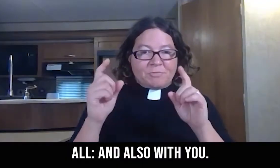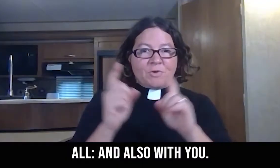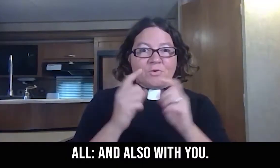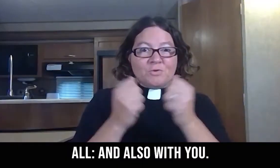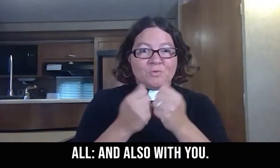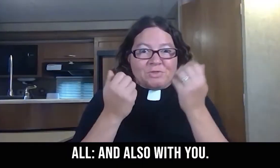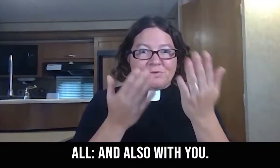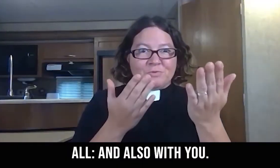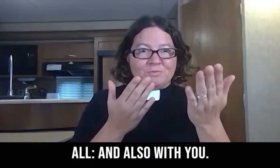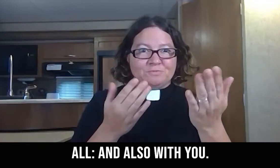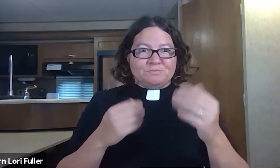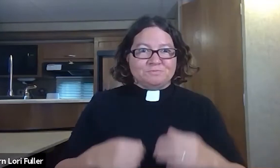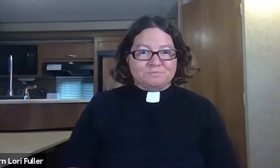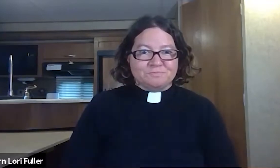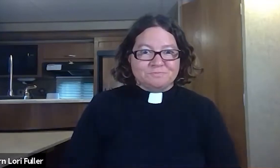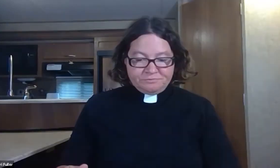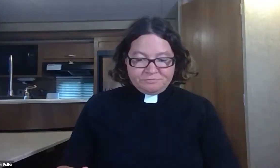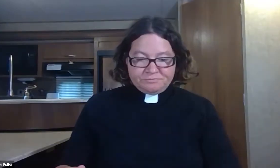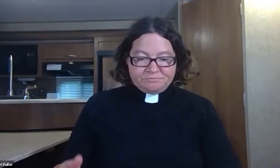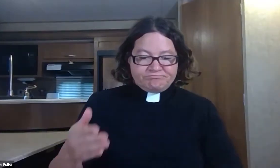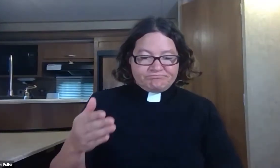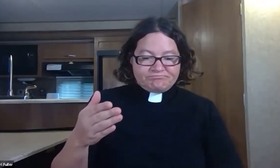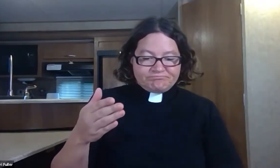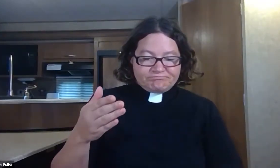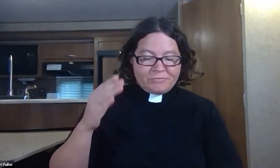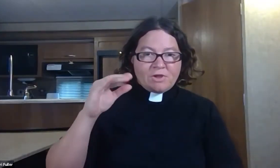And also with prayer for the day.